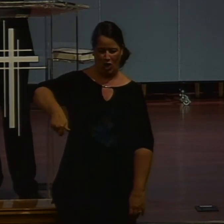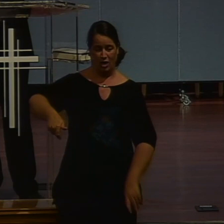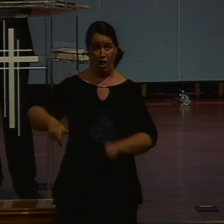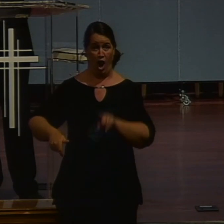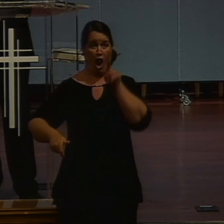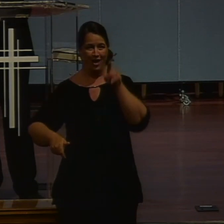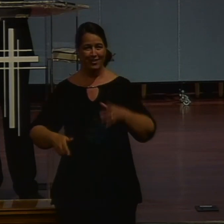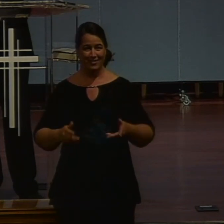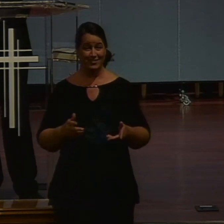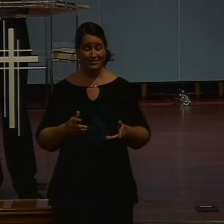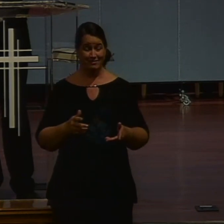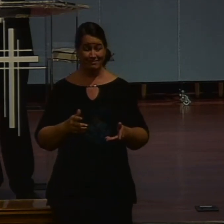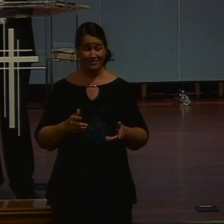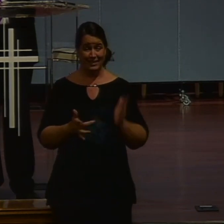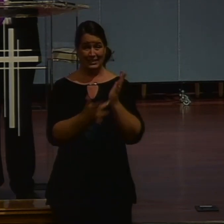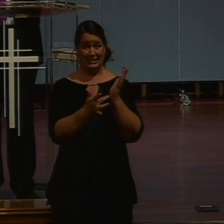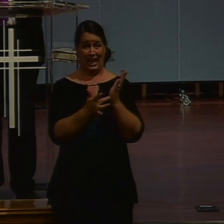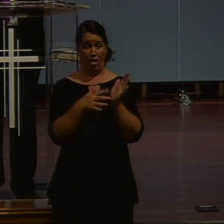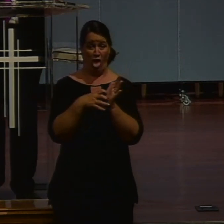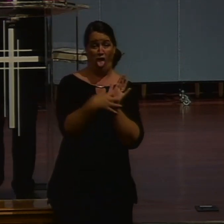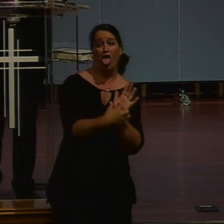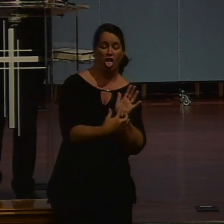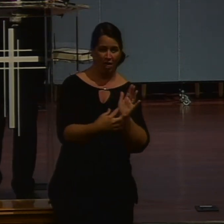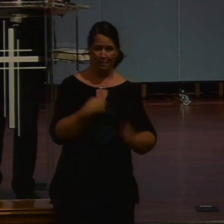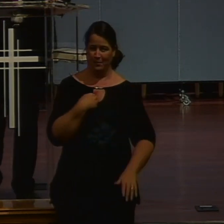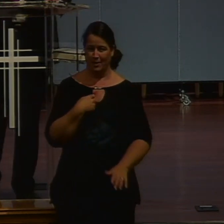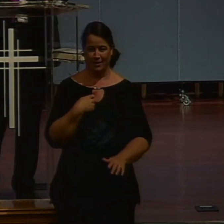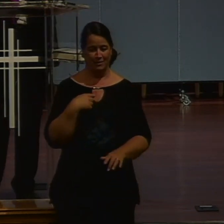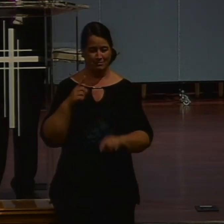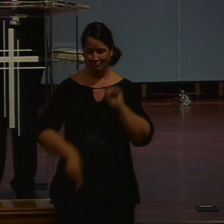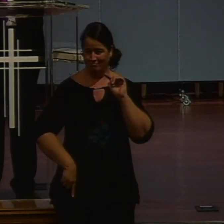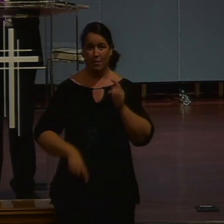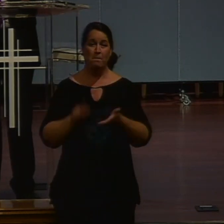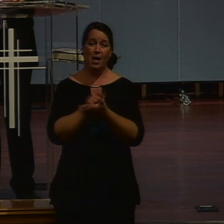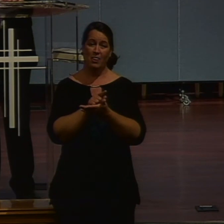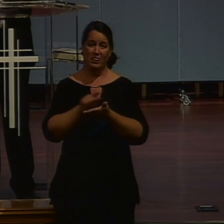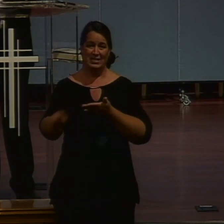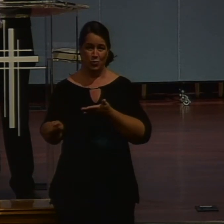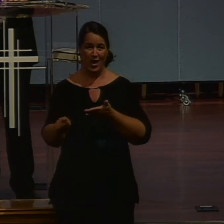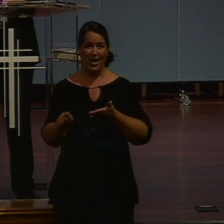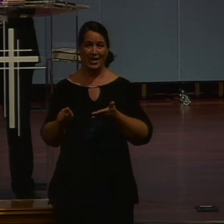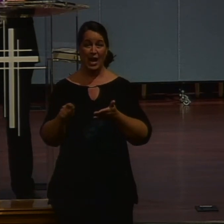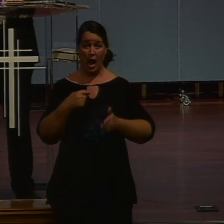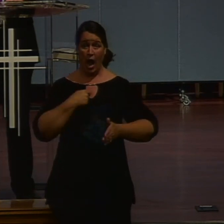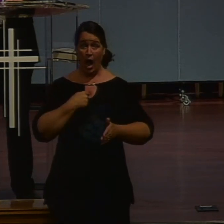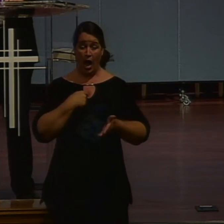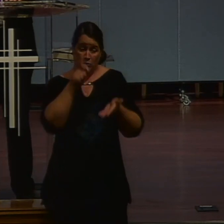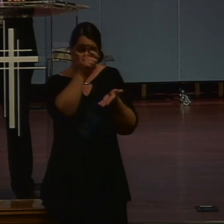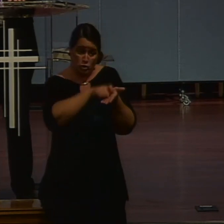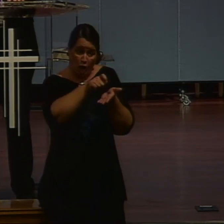It. is no joke. To say. I am technologically. Deficient. But this week. I had to sign a contract. A legal contract.